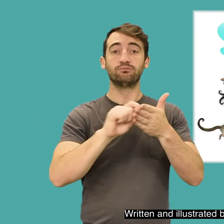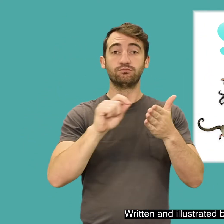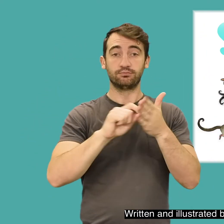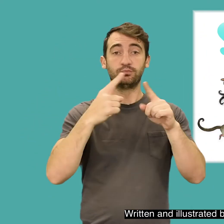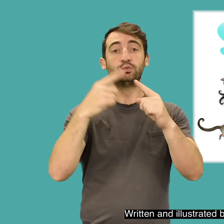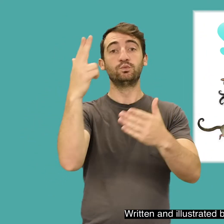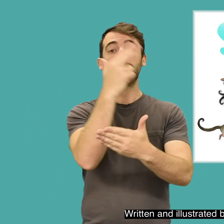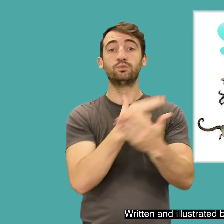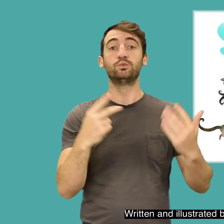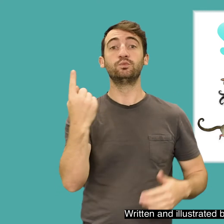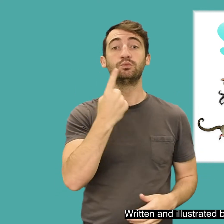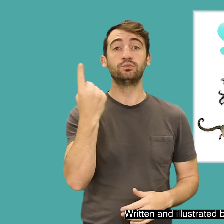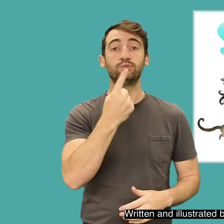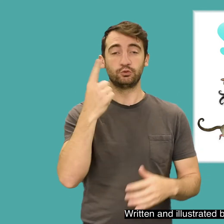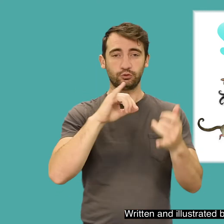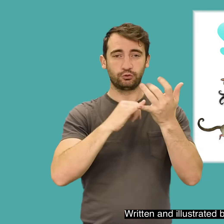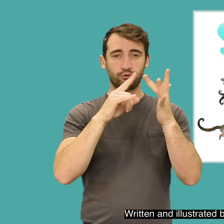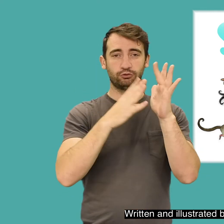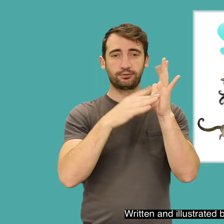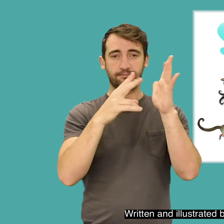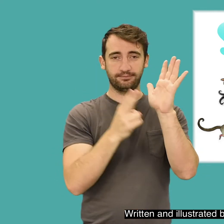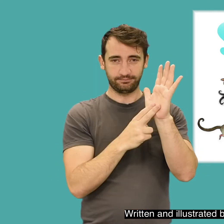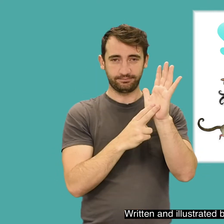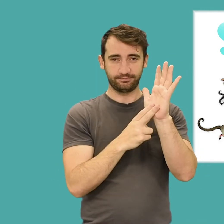and illustrated by Simon Howe.